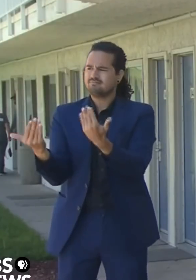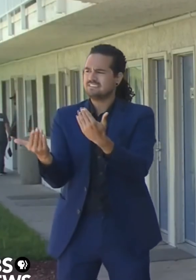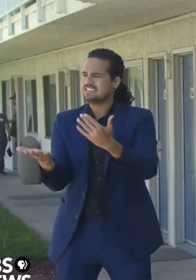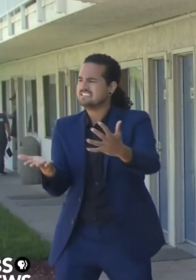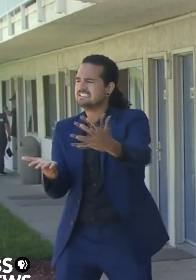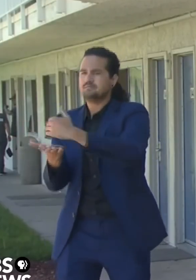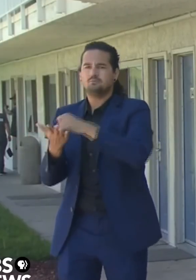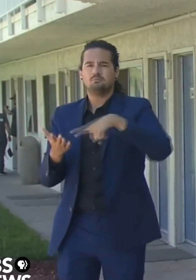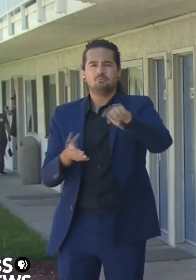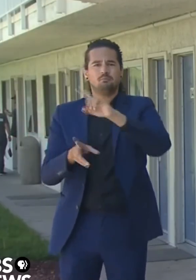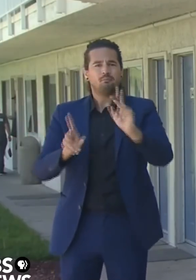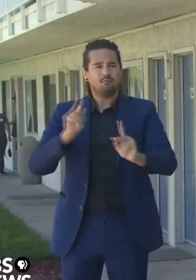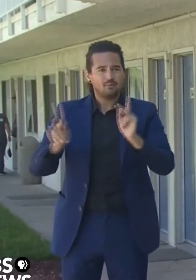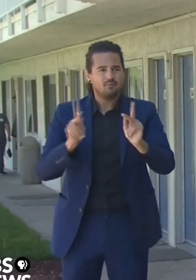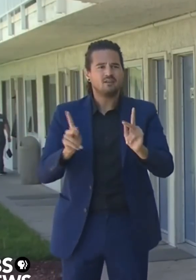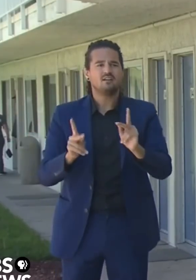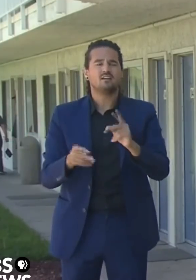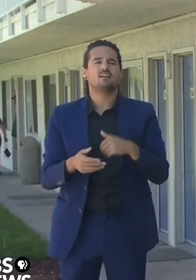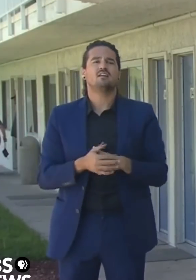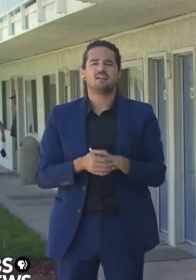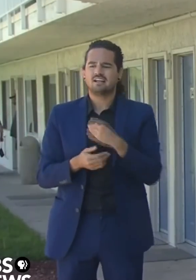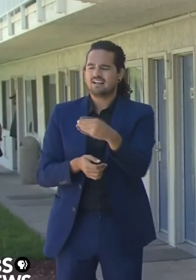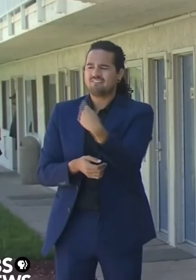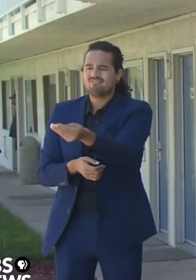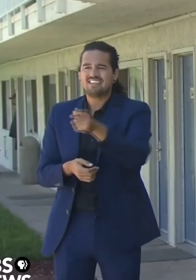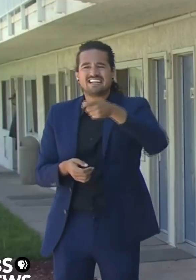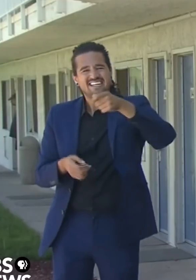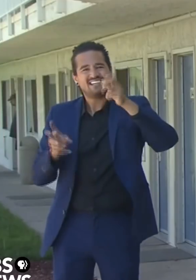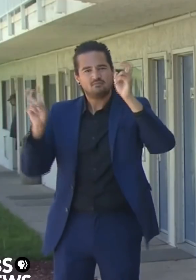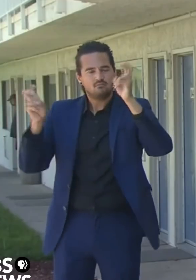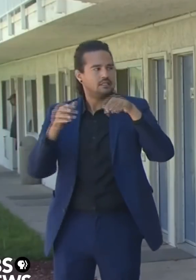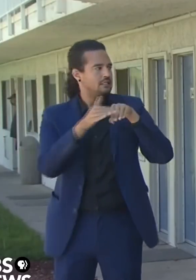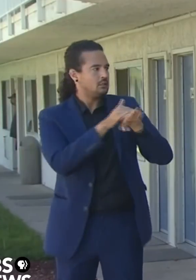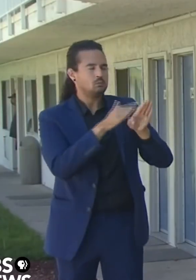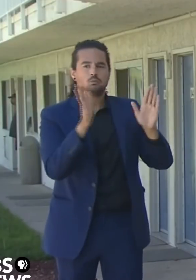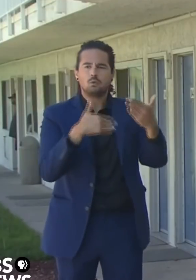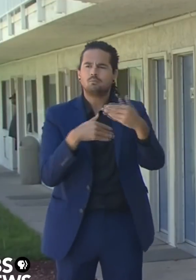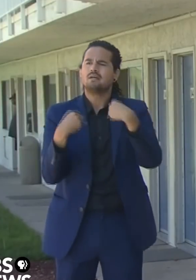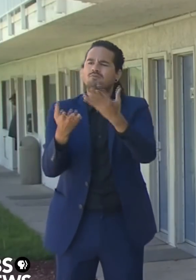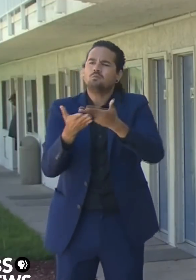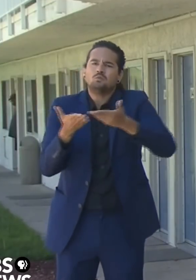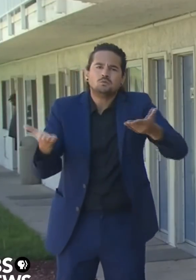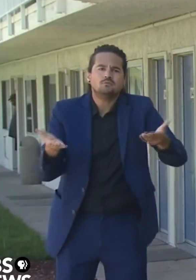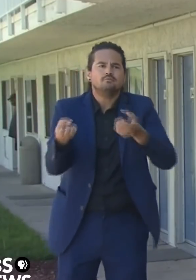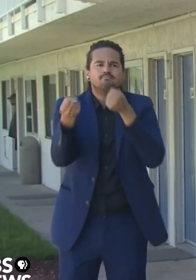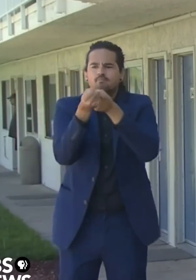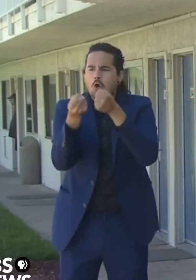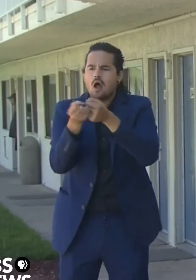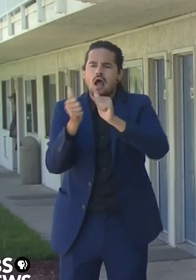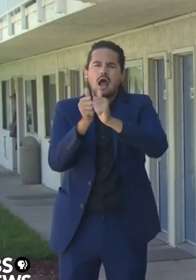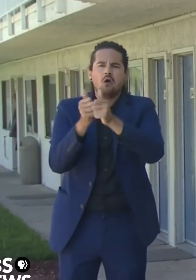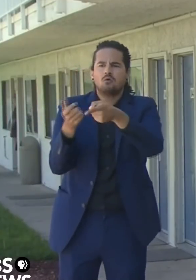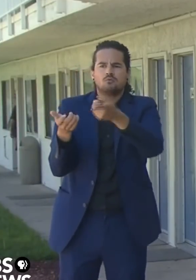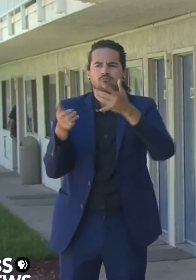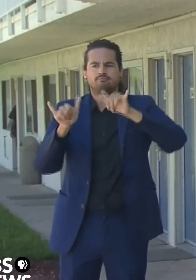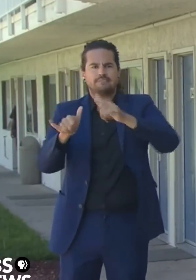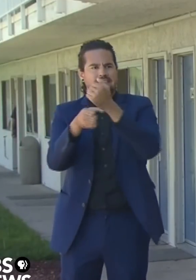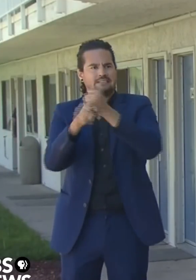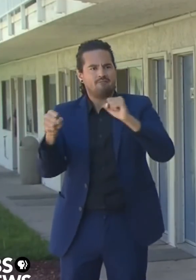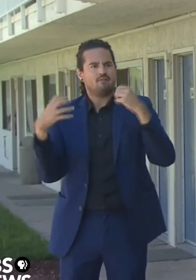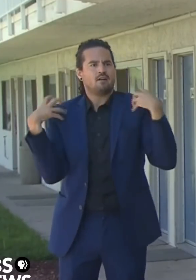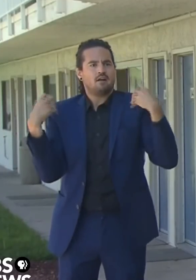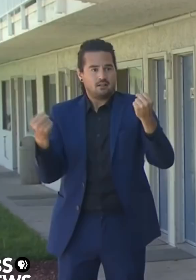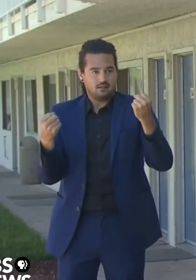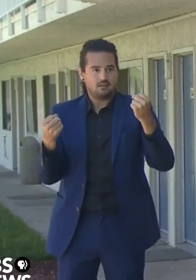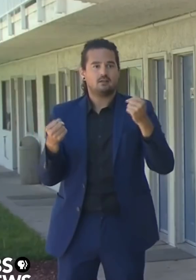support, their return and their opportunity to transfer back with more independence by providing support services.